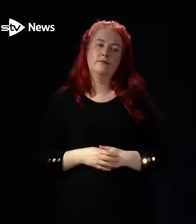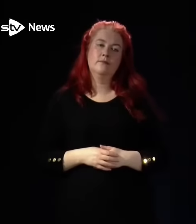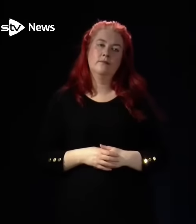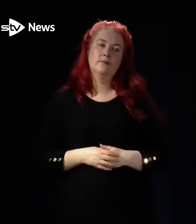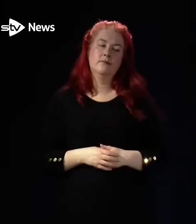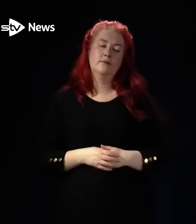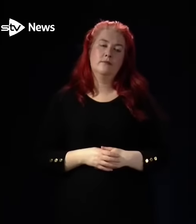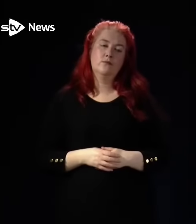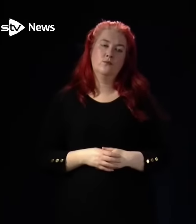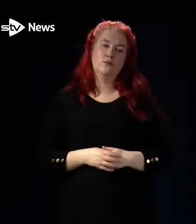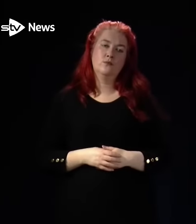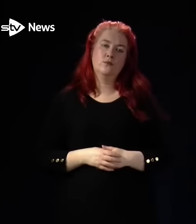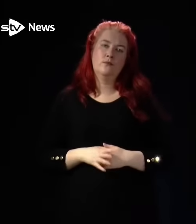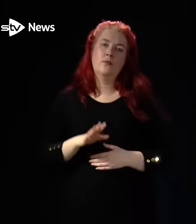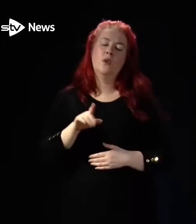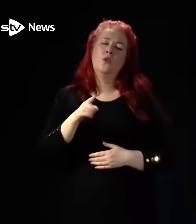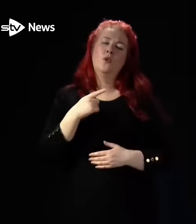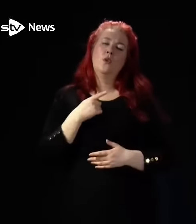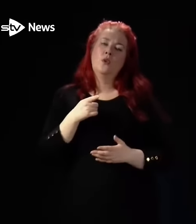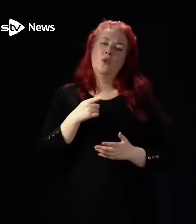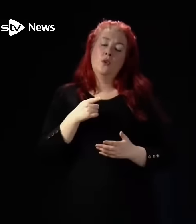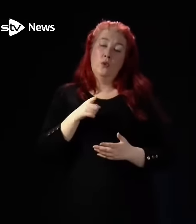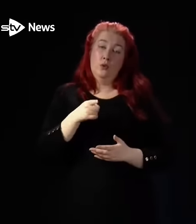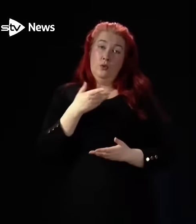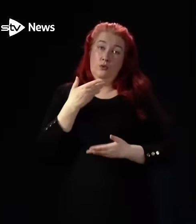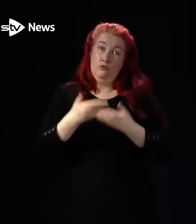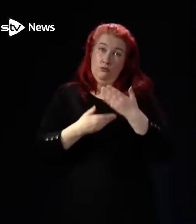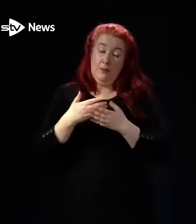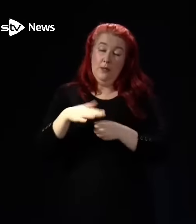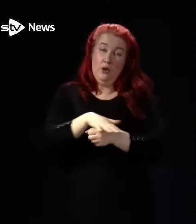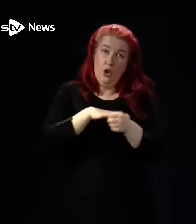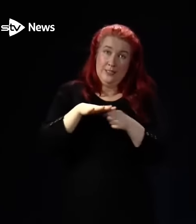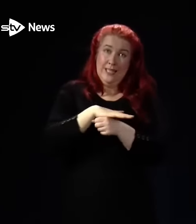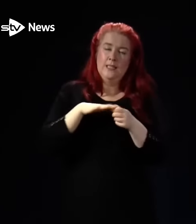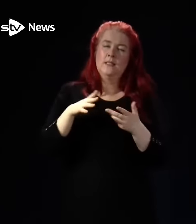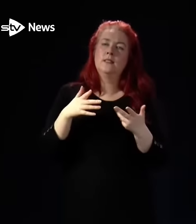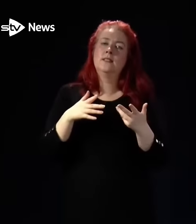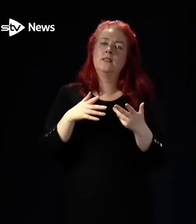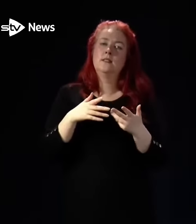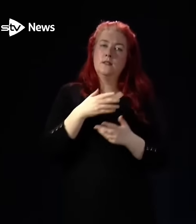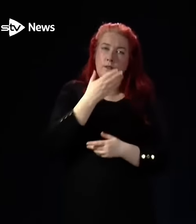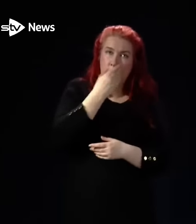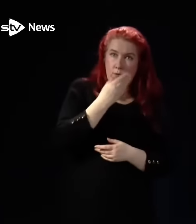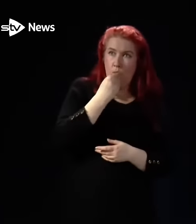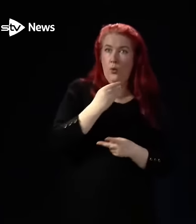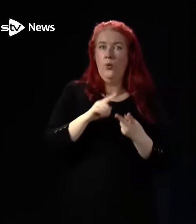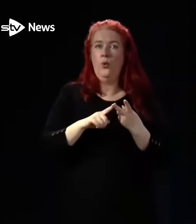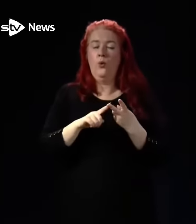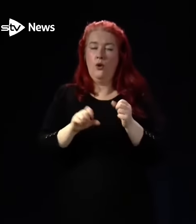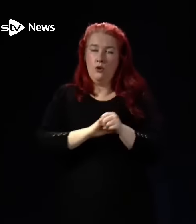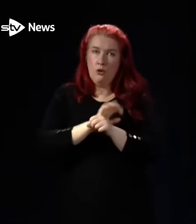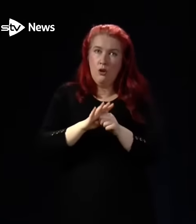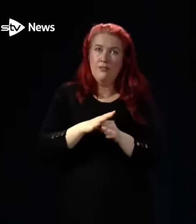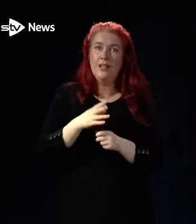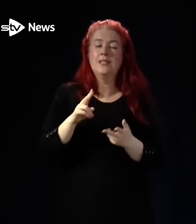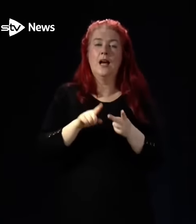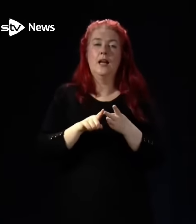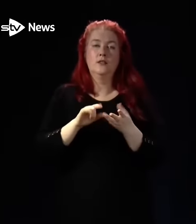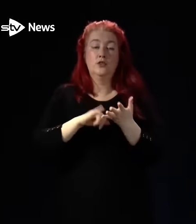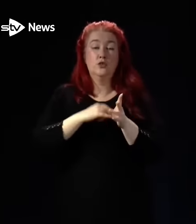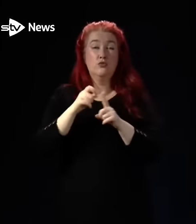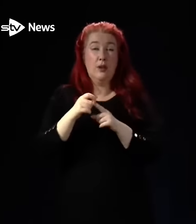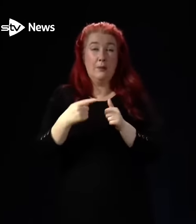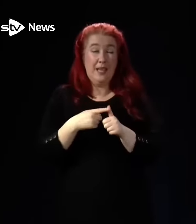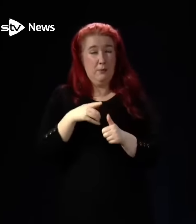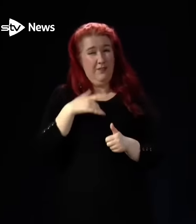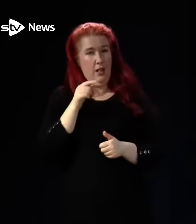mentioned the context of these pressures, Covid, the flu, Strep A, but do you accept that your handling of the NHS has contributed